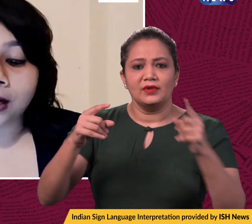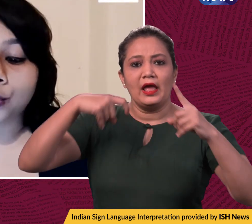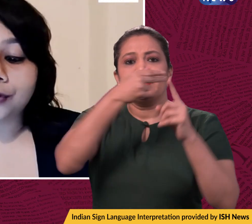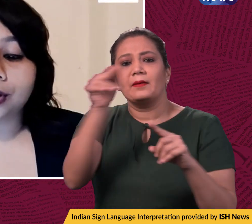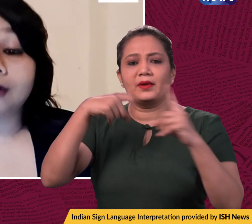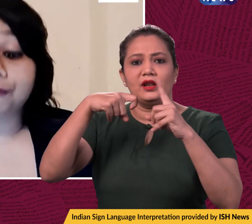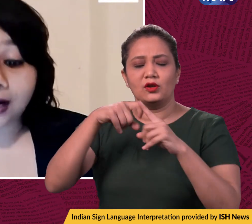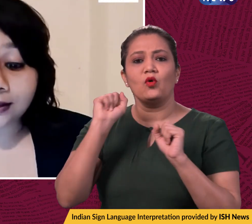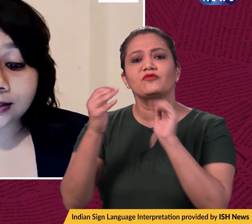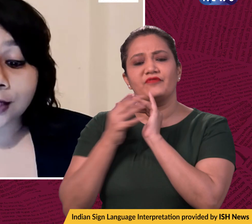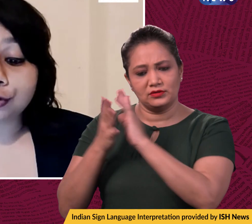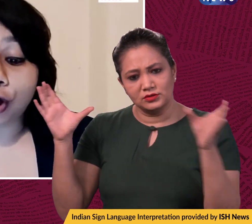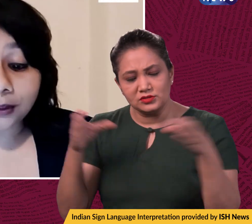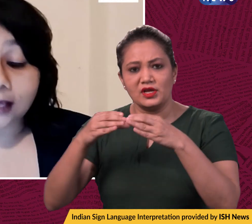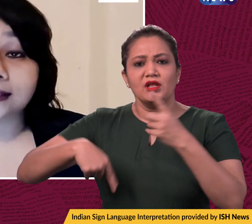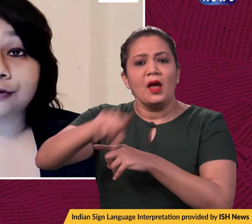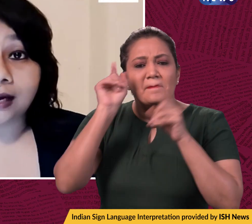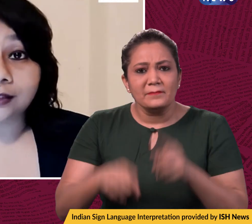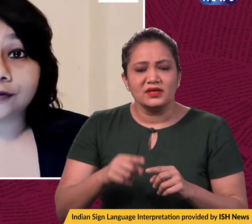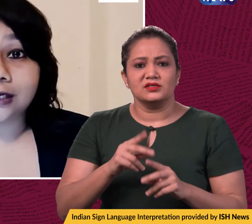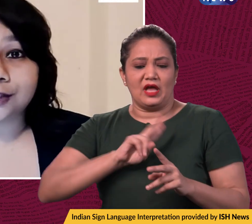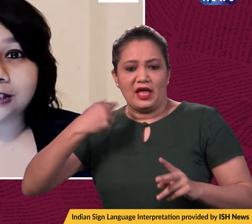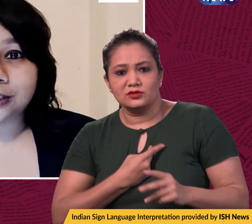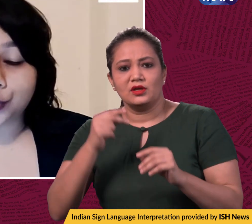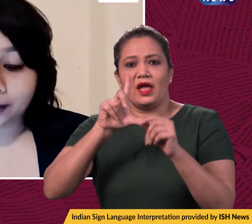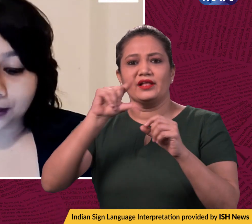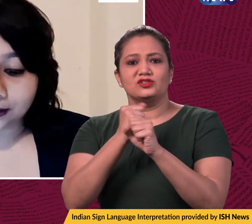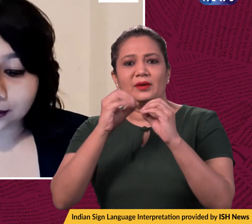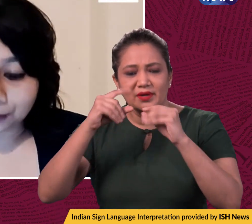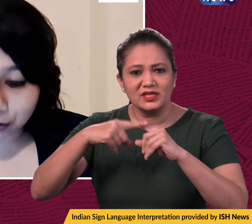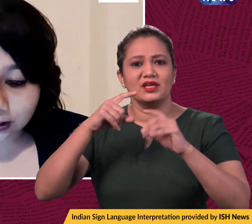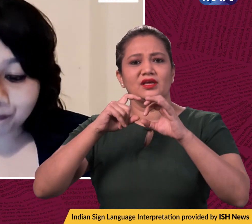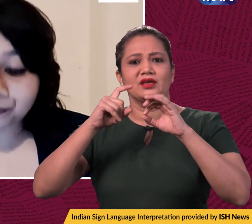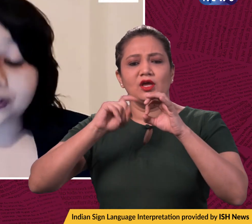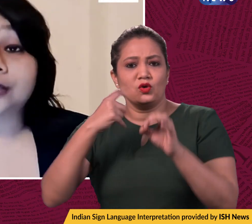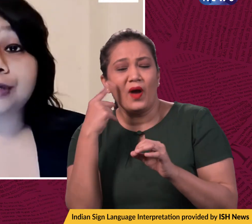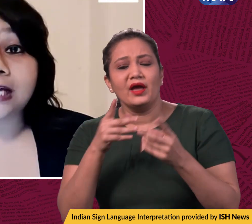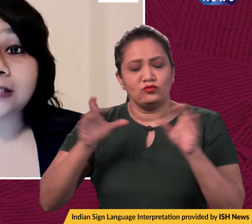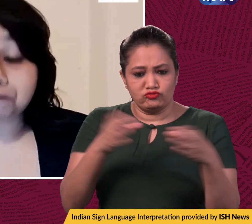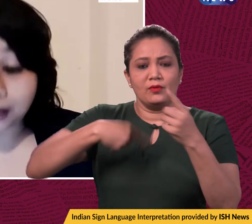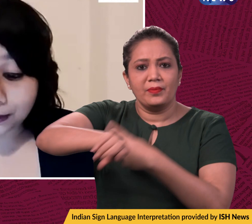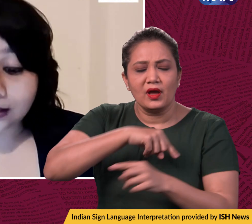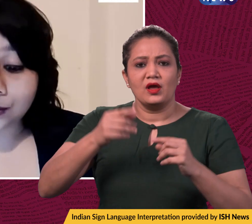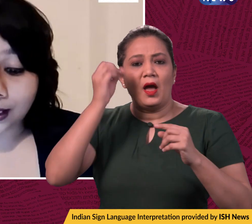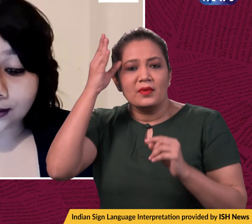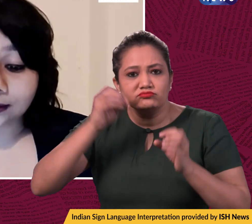with her friends to normalize the rights of the LGBTQIA plus community and create public awareness